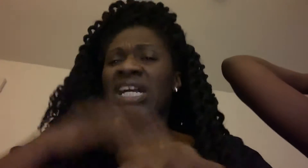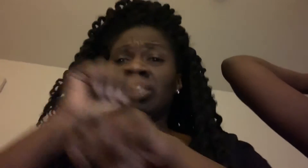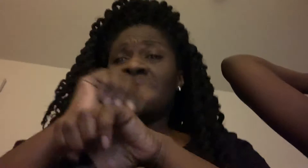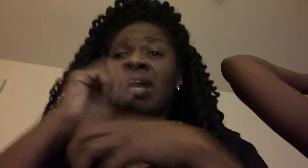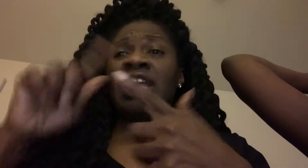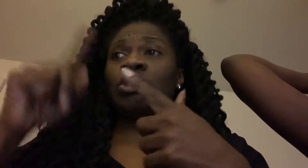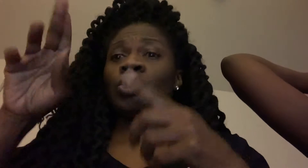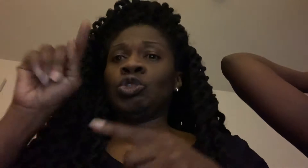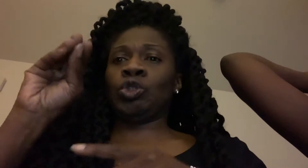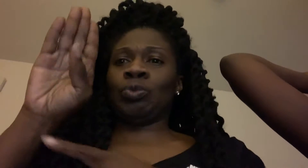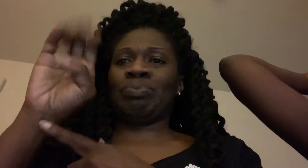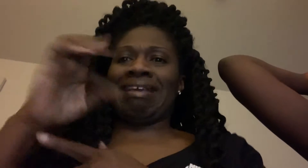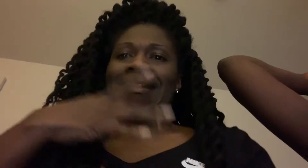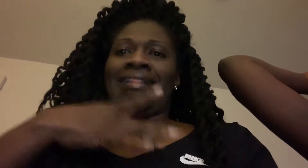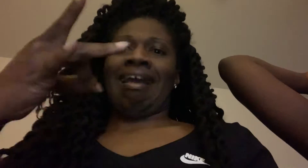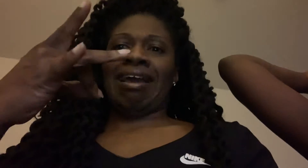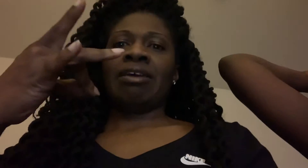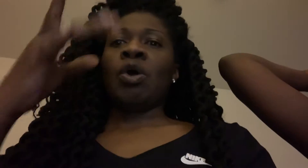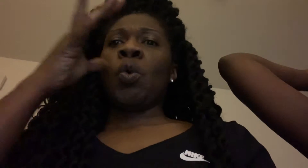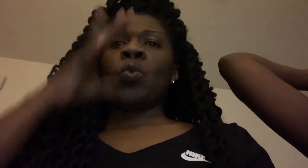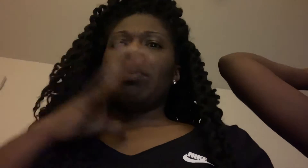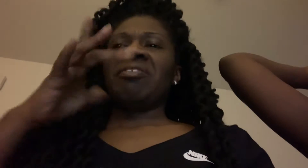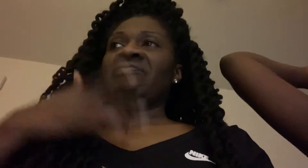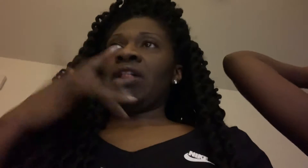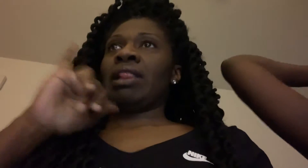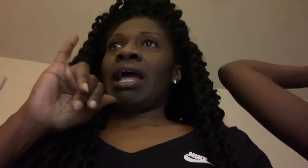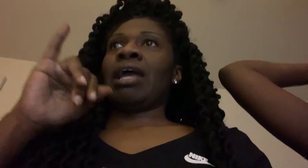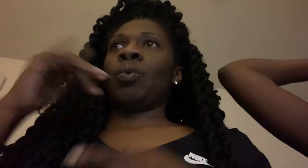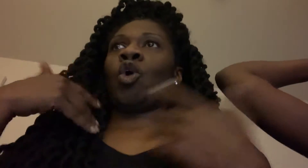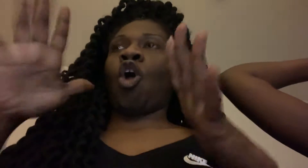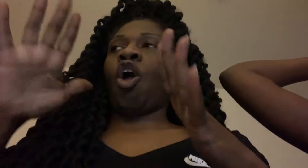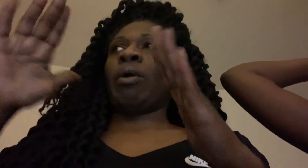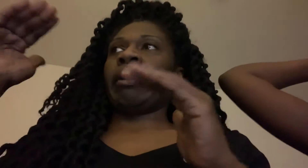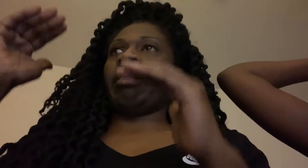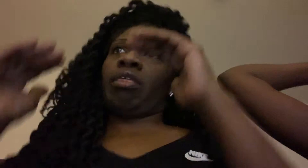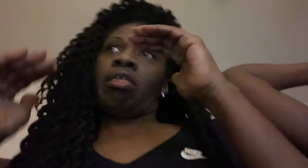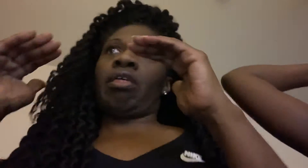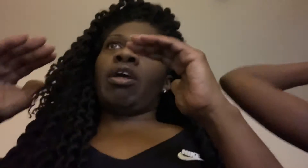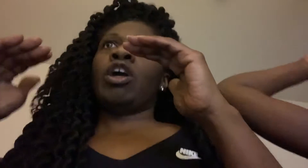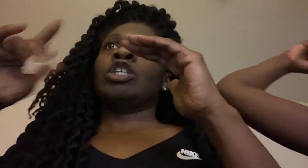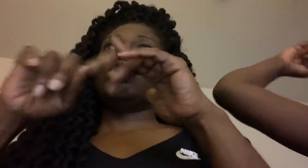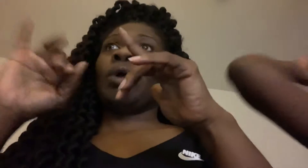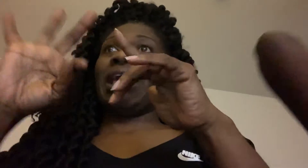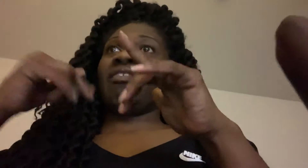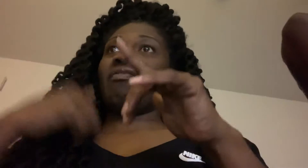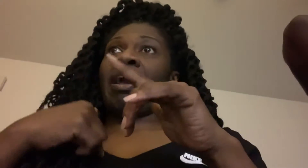talking about that call, the controversial call, you get spelled, you get to the free throw line, take us through that play,